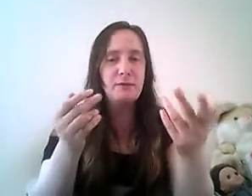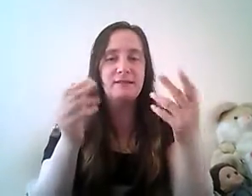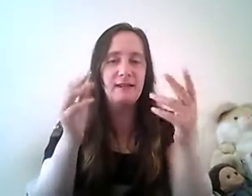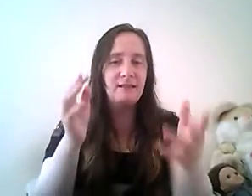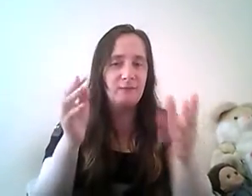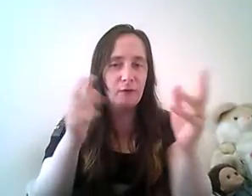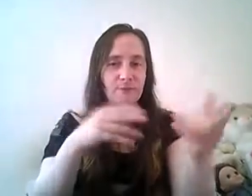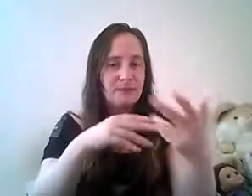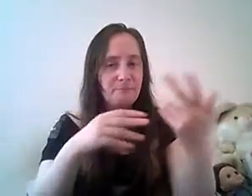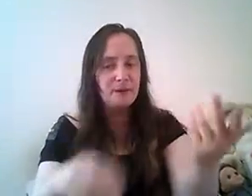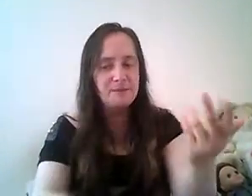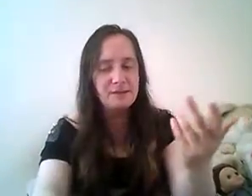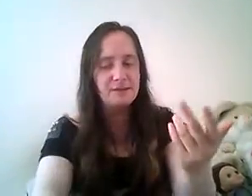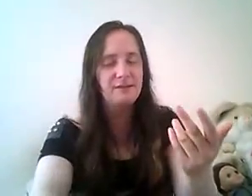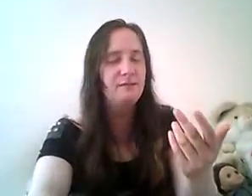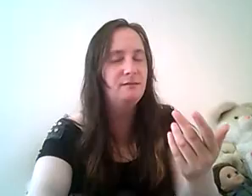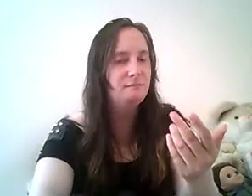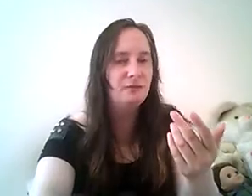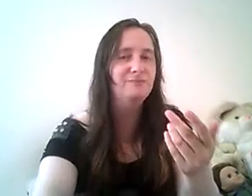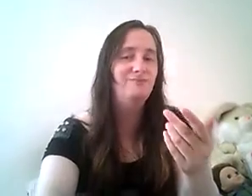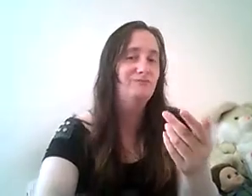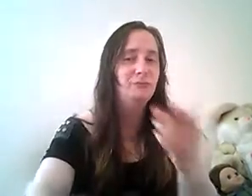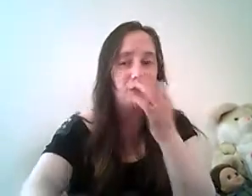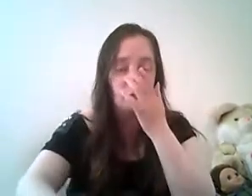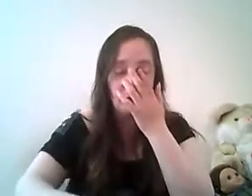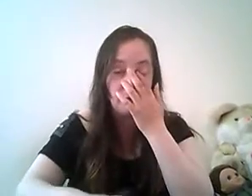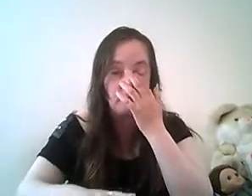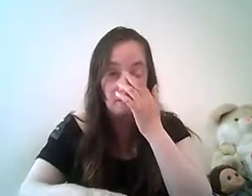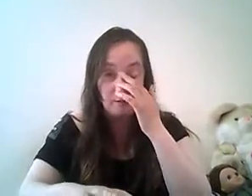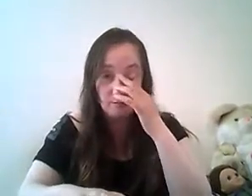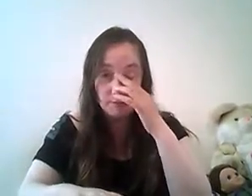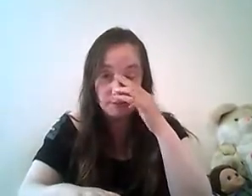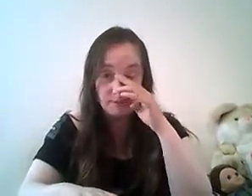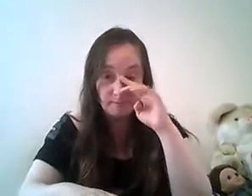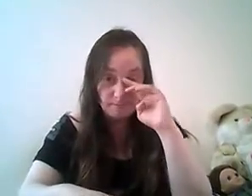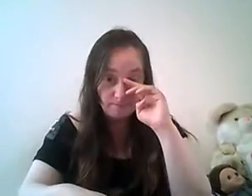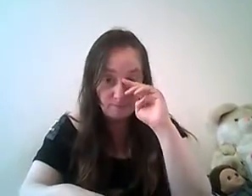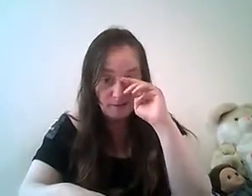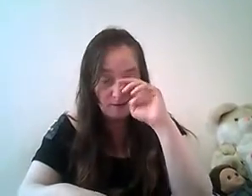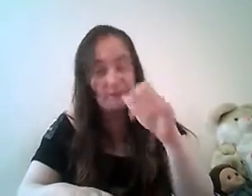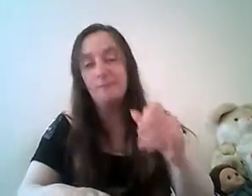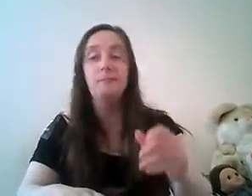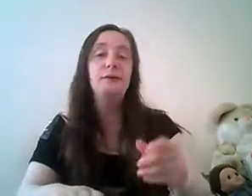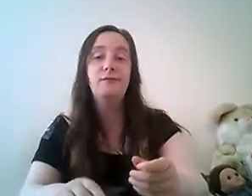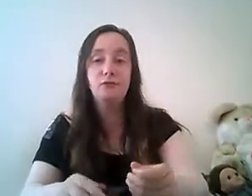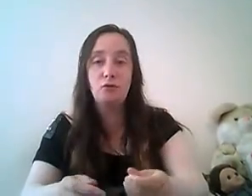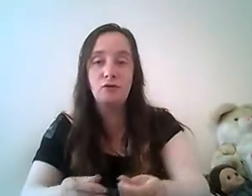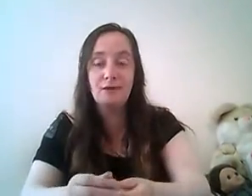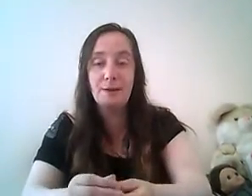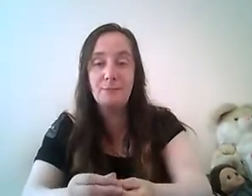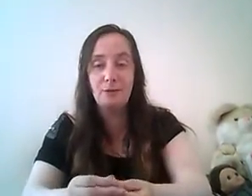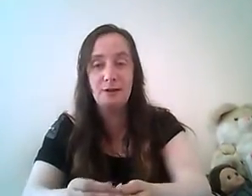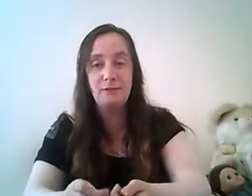it's that the form stand by me i did but it's nothing like that it wasn't didn't play the song stand by me or anything